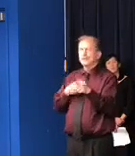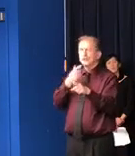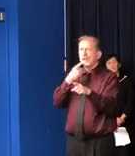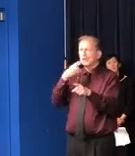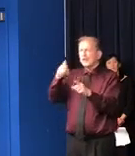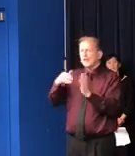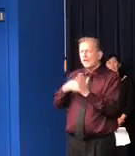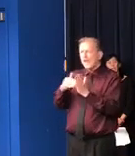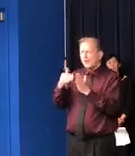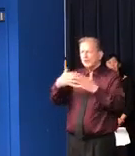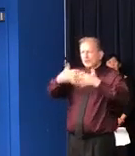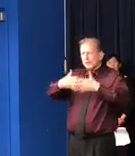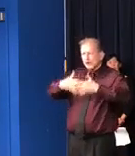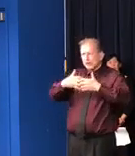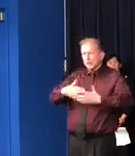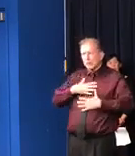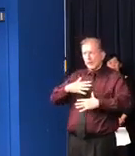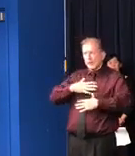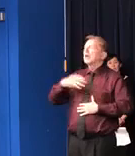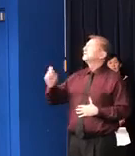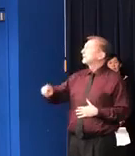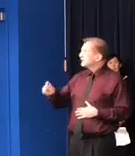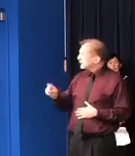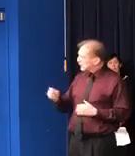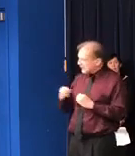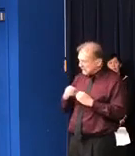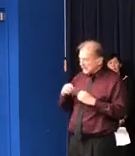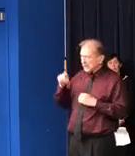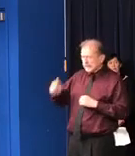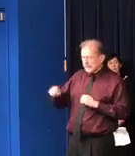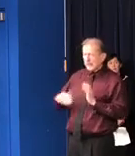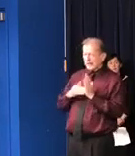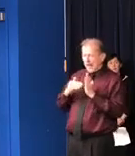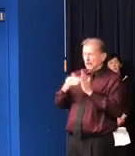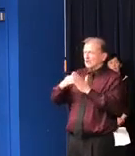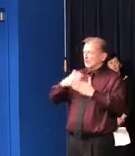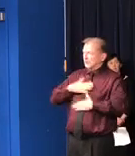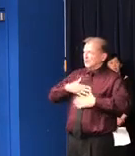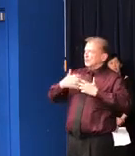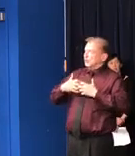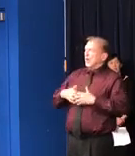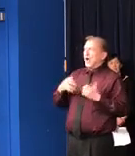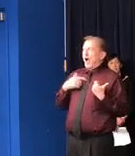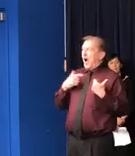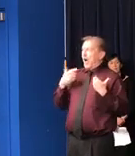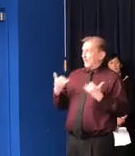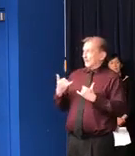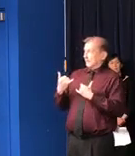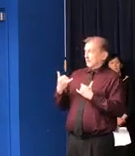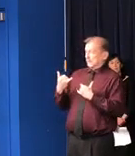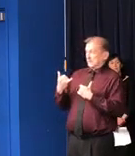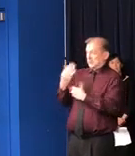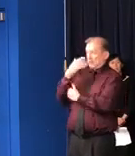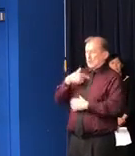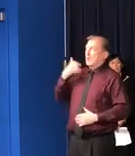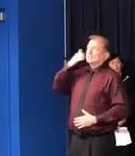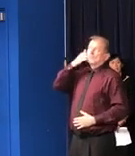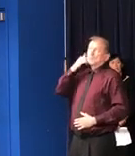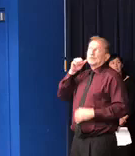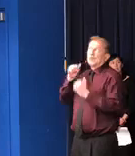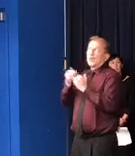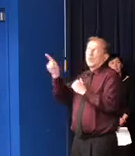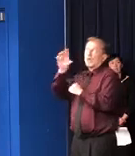of... I mean... We need thousands more ventilators. We have been... I was on the phone today with one of the